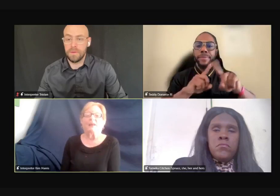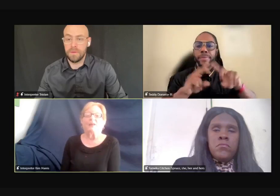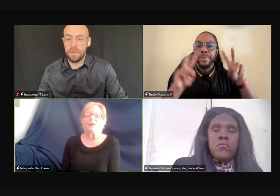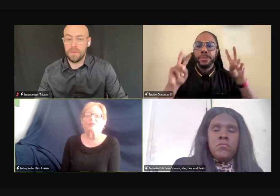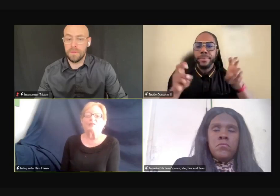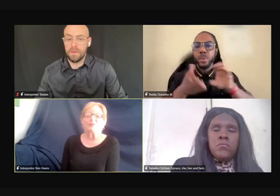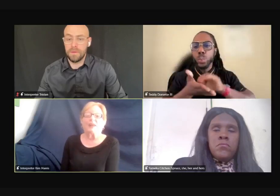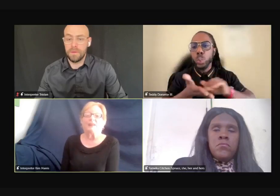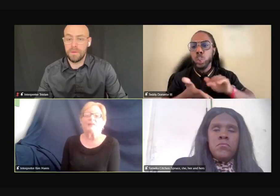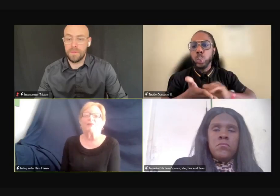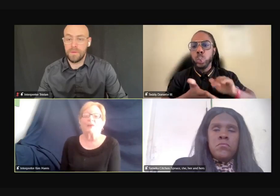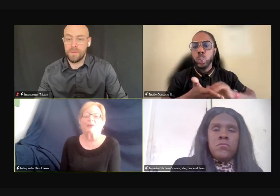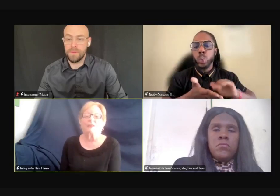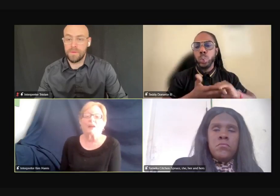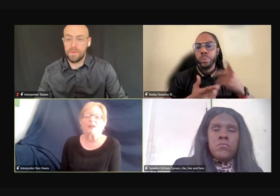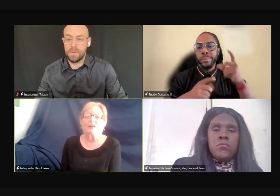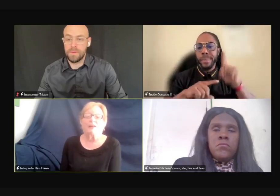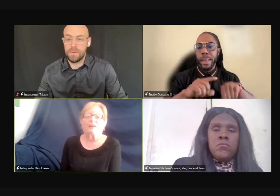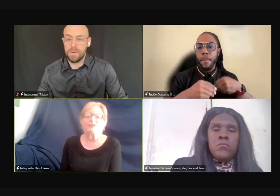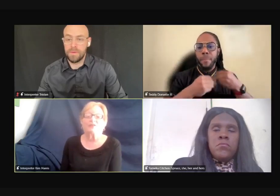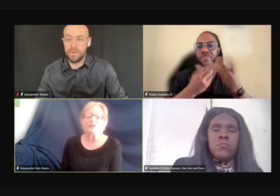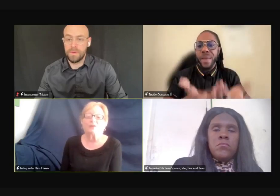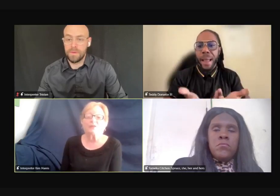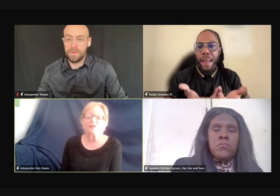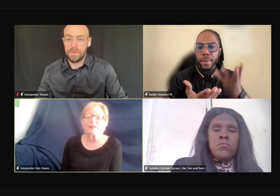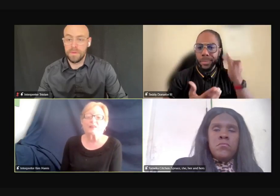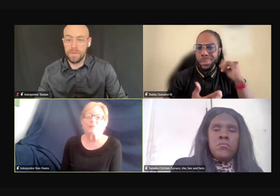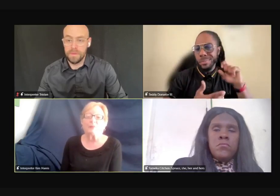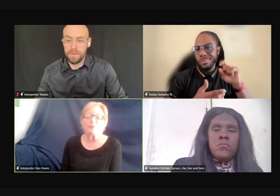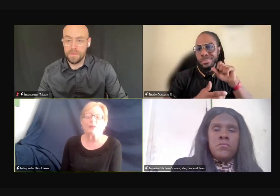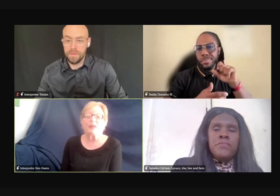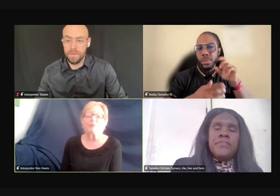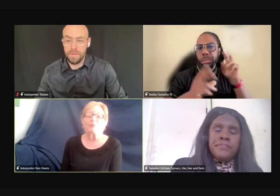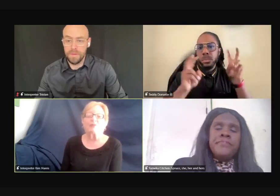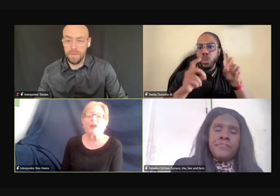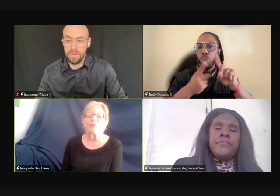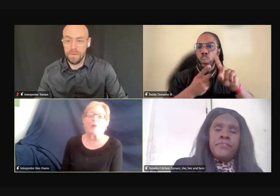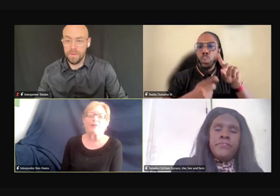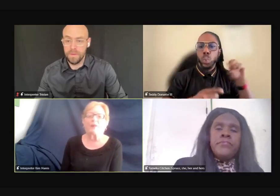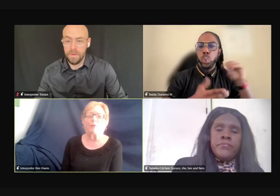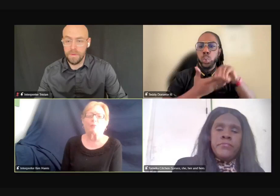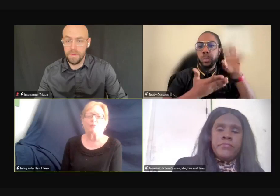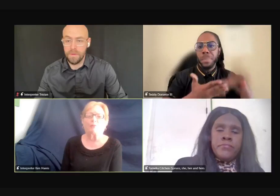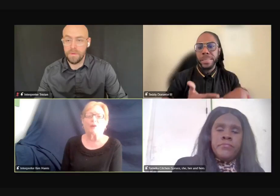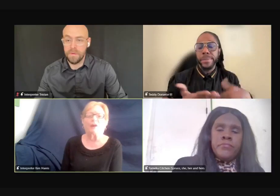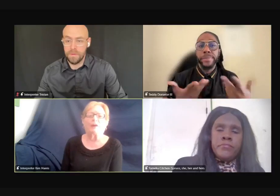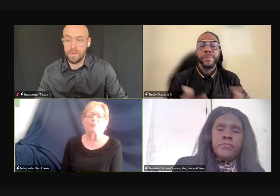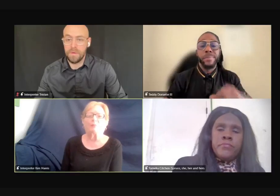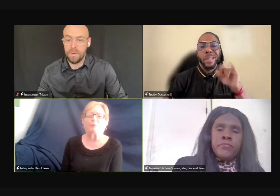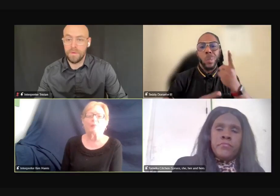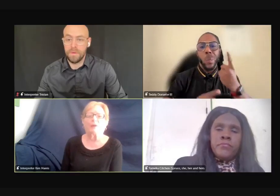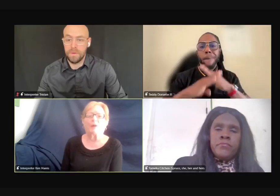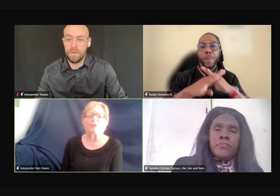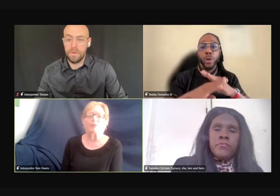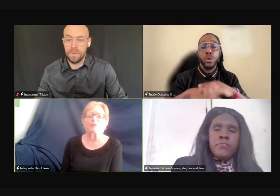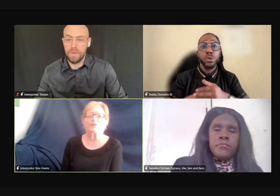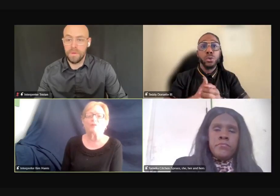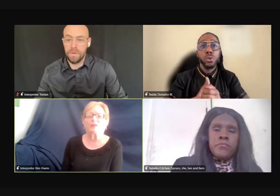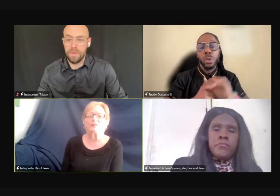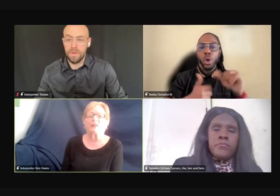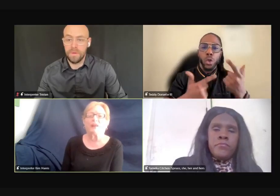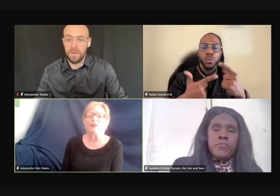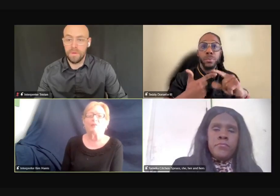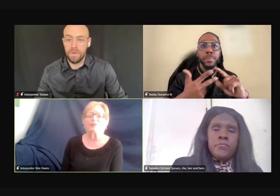need, you know, just many different, uh, excuses that people give and provide why they don't want to, you know,